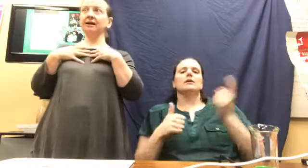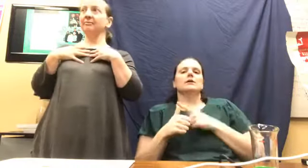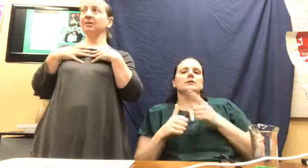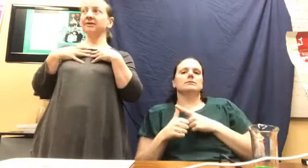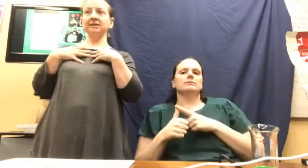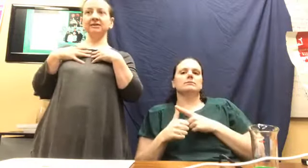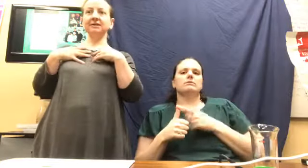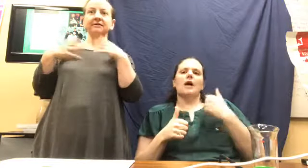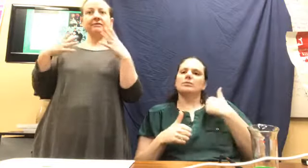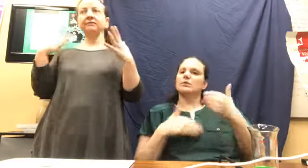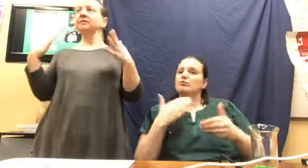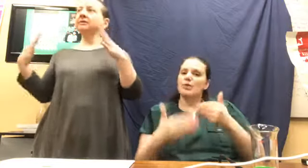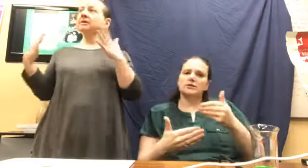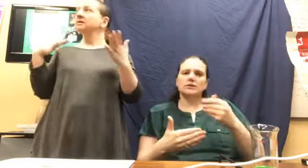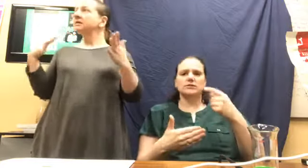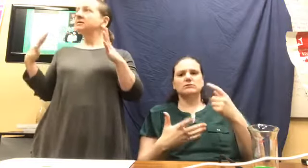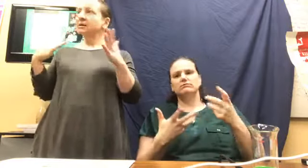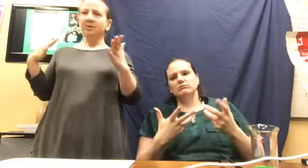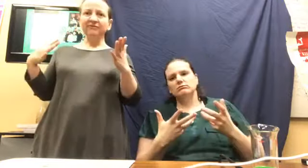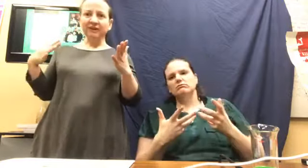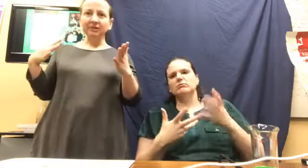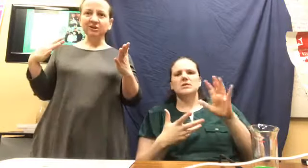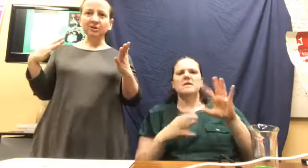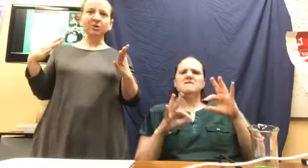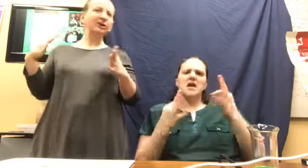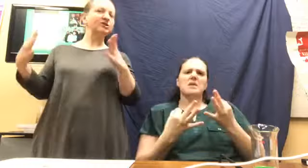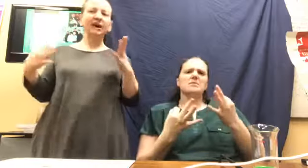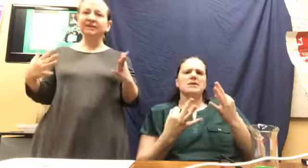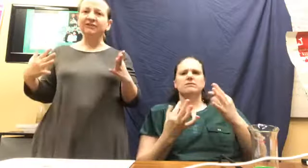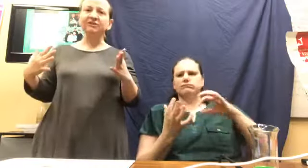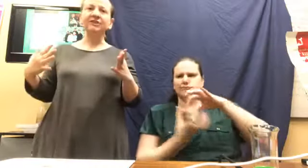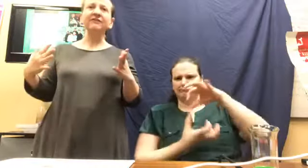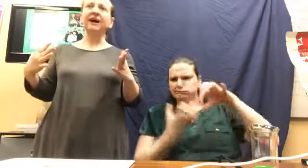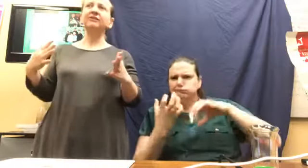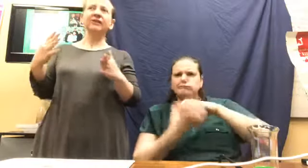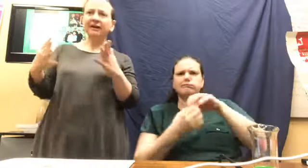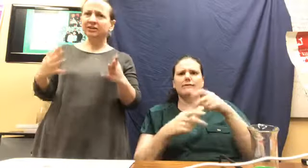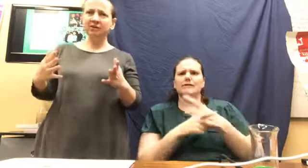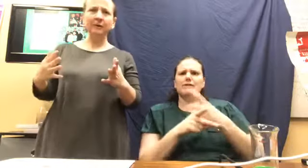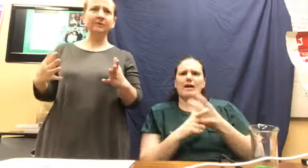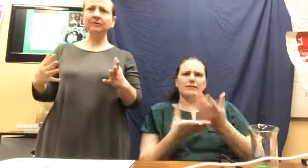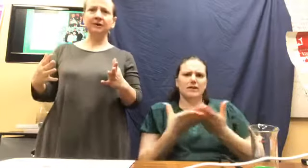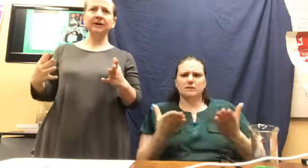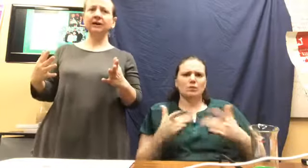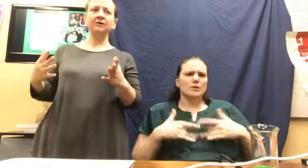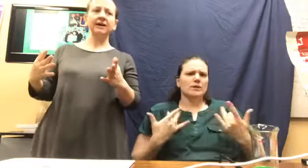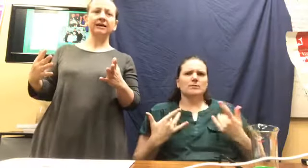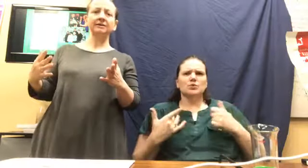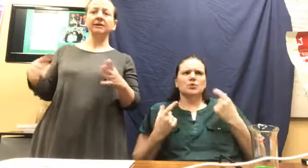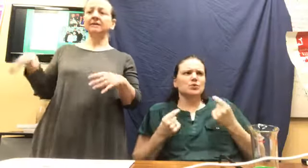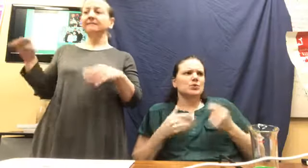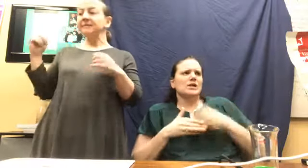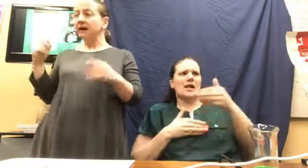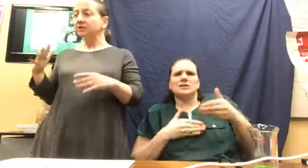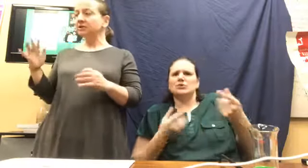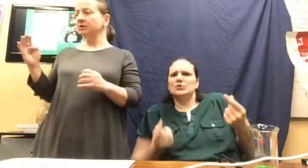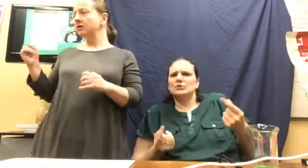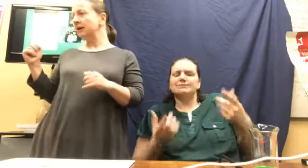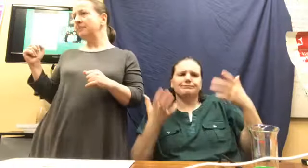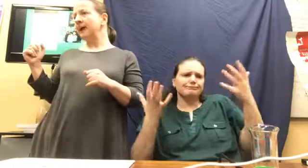process of somewhat family turmoil, trying to figure stuff out, not sure where we were going to go next, not sure about,